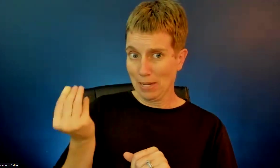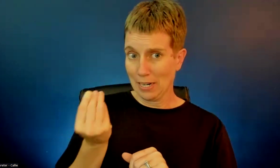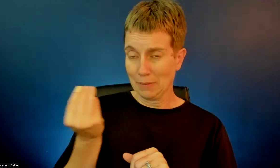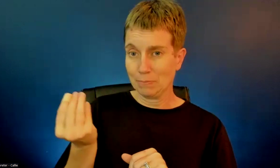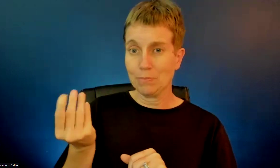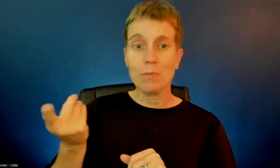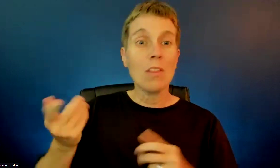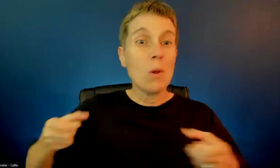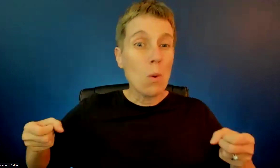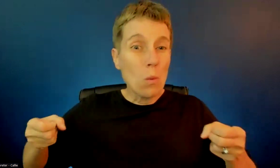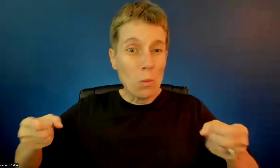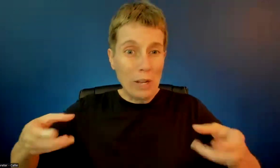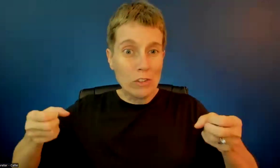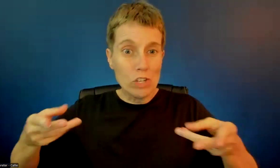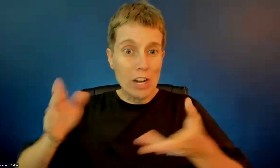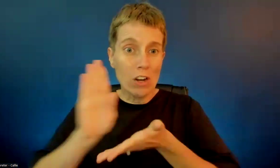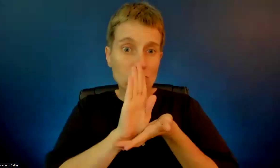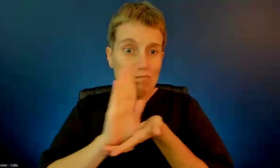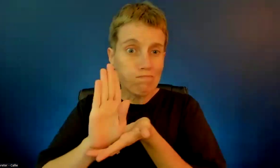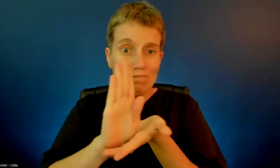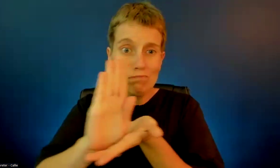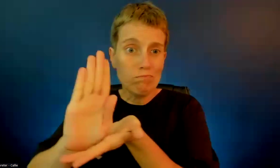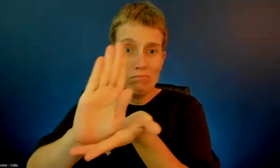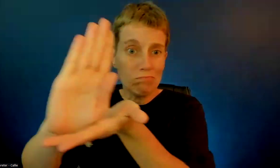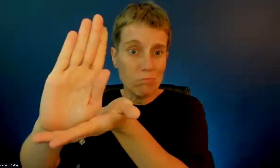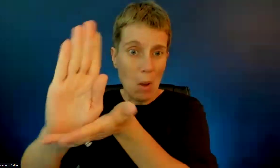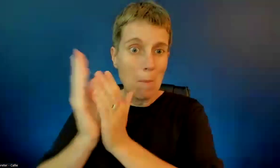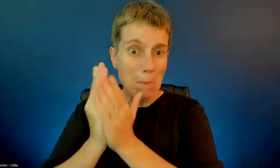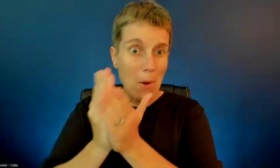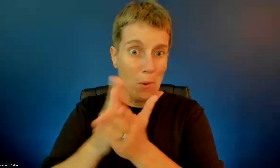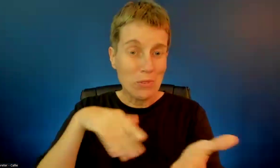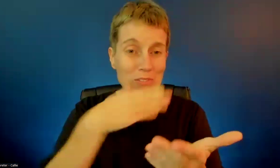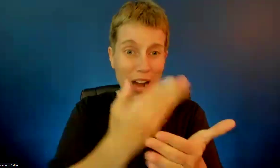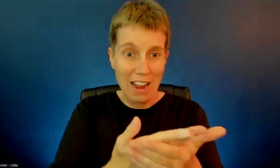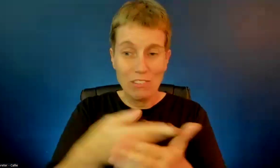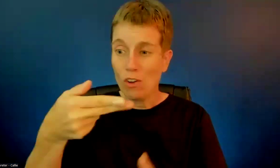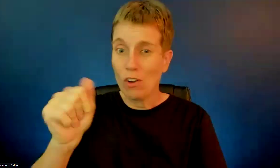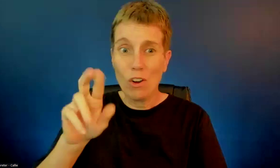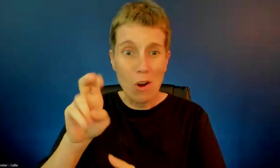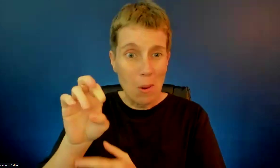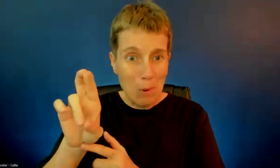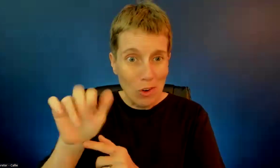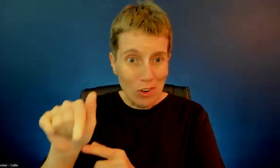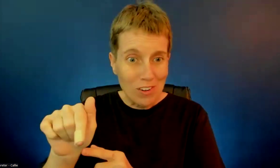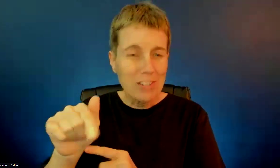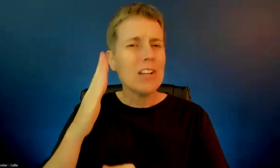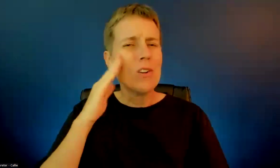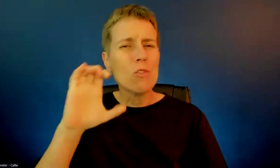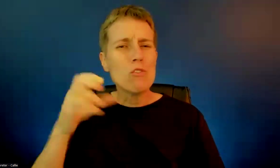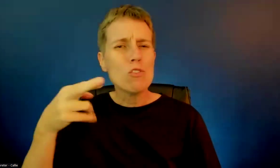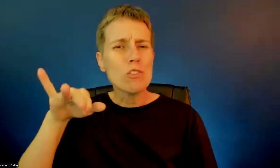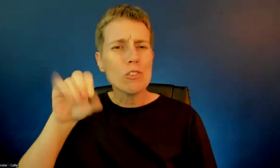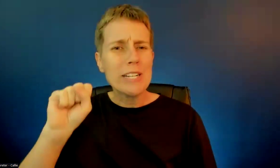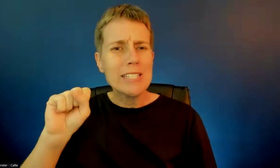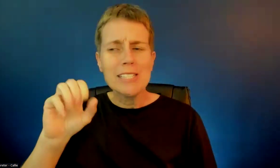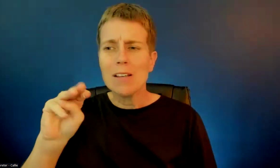was visiting the harbor. And for those of you who know Chris Murphy, he's part of a lot of the spinal